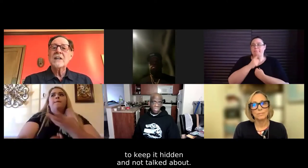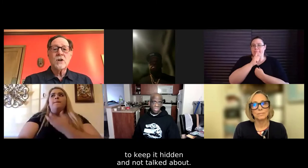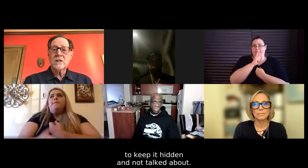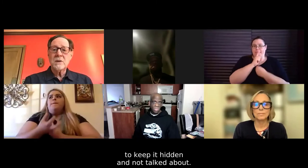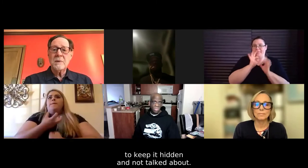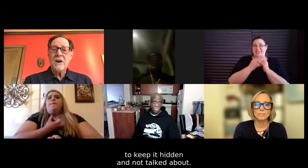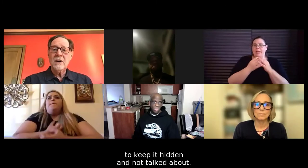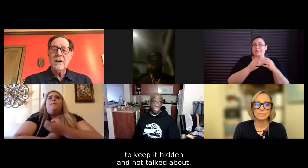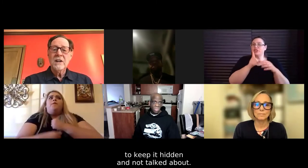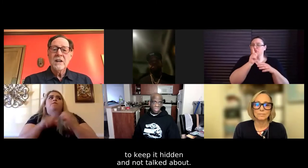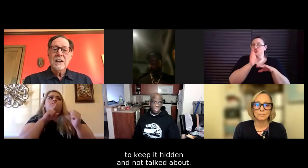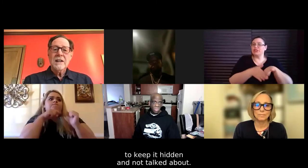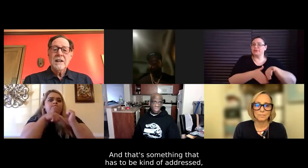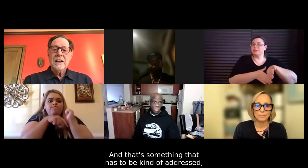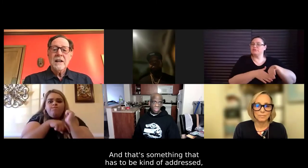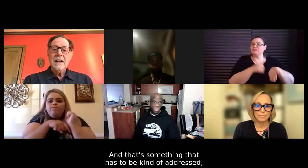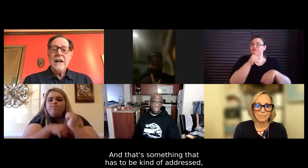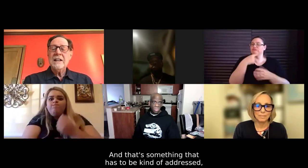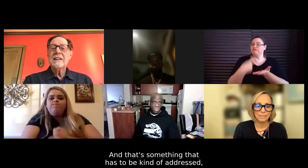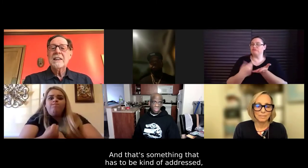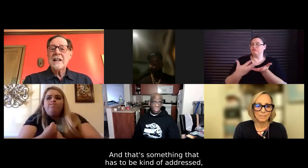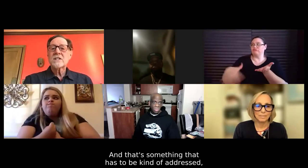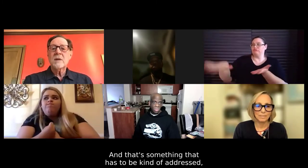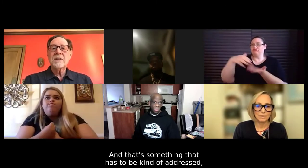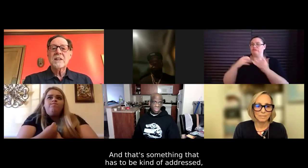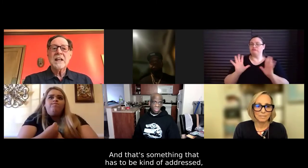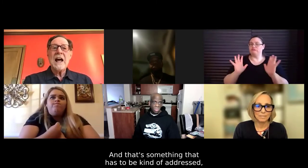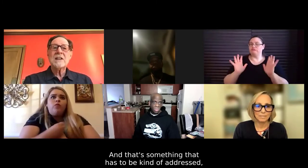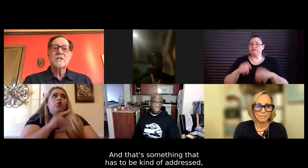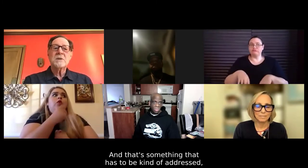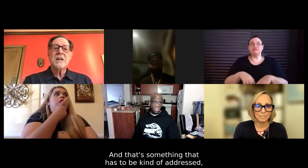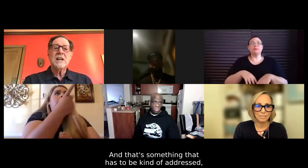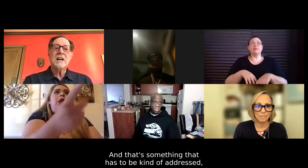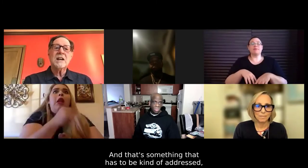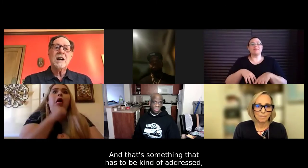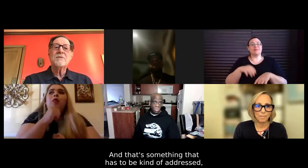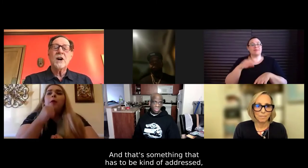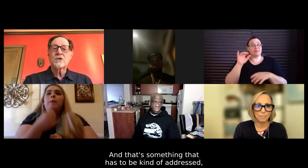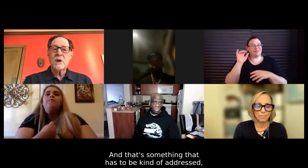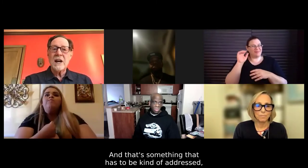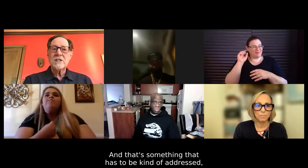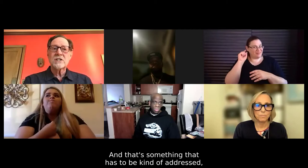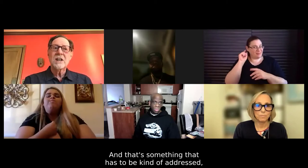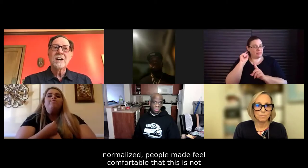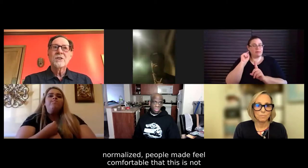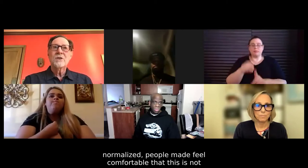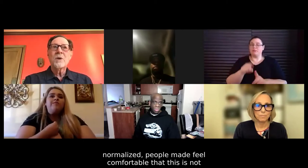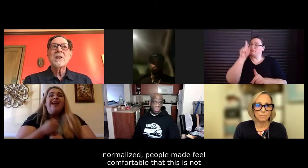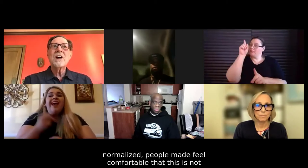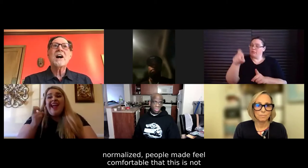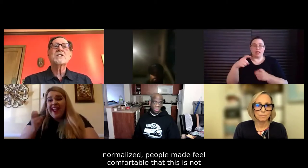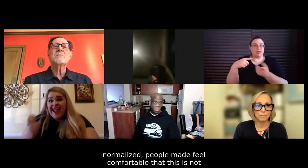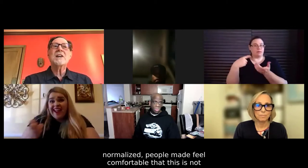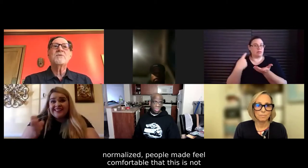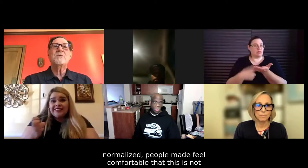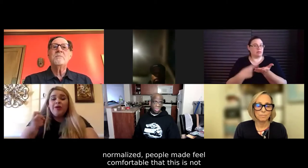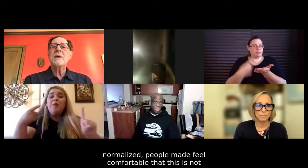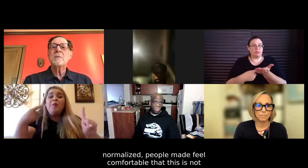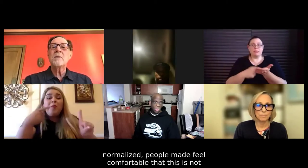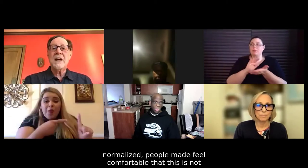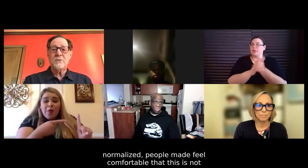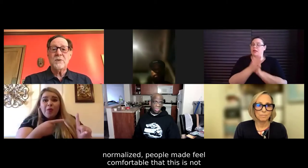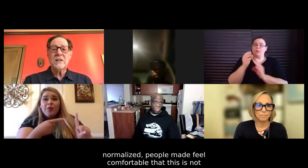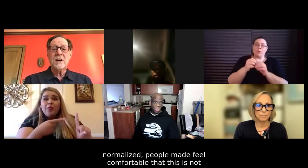not talked about. And that's something that has to be kind of addressed, normalized, made